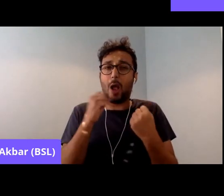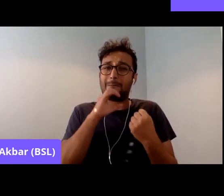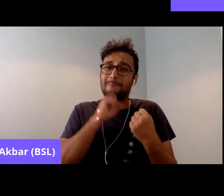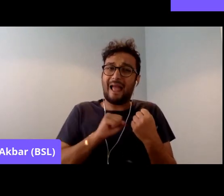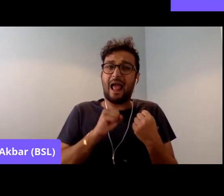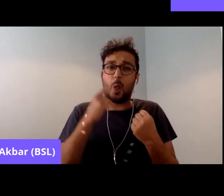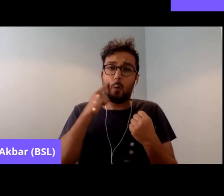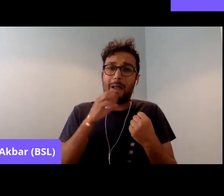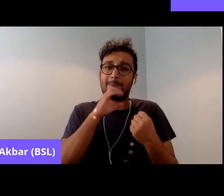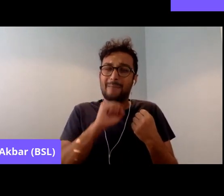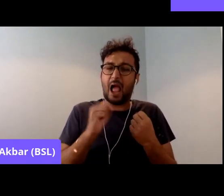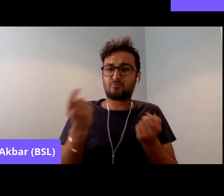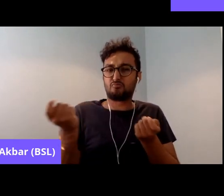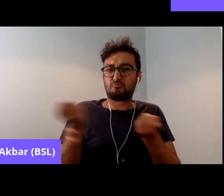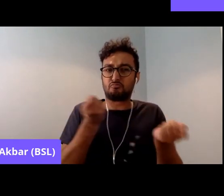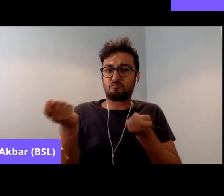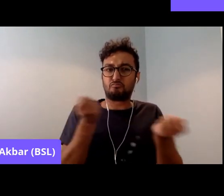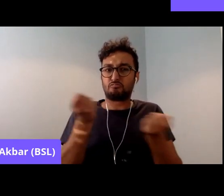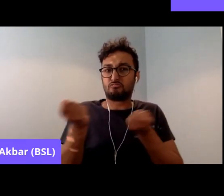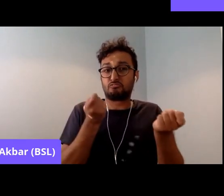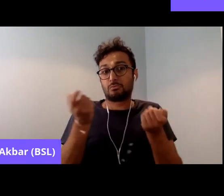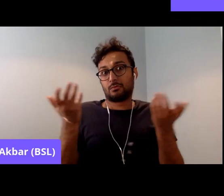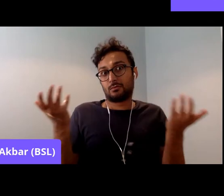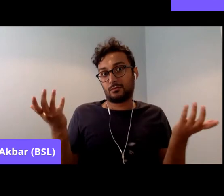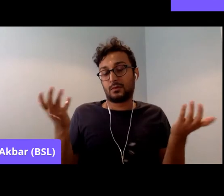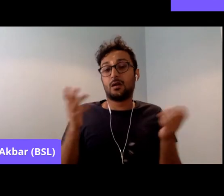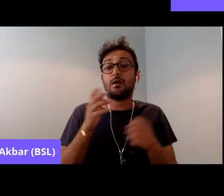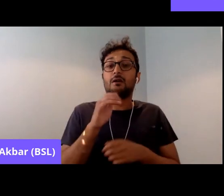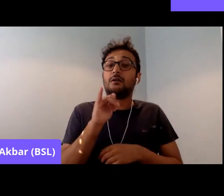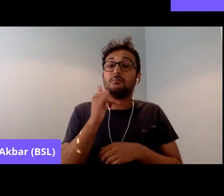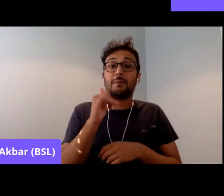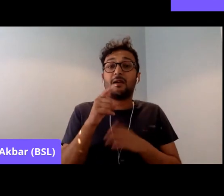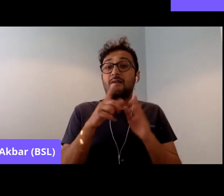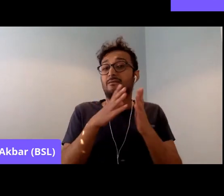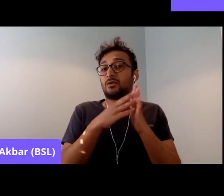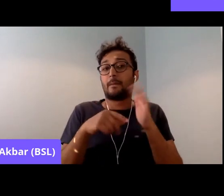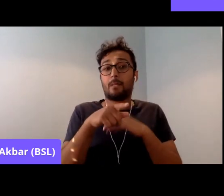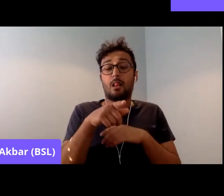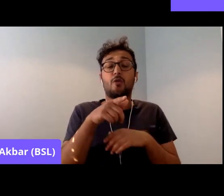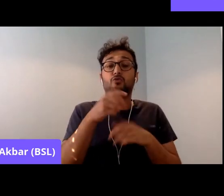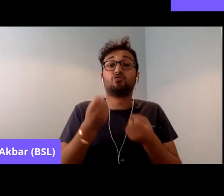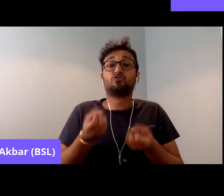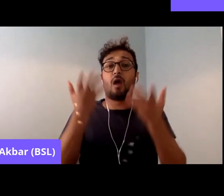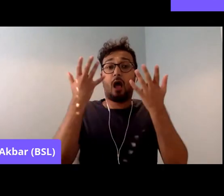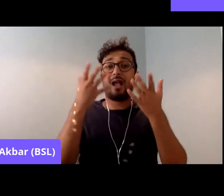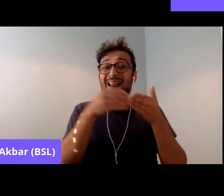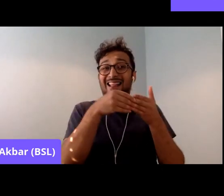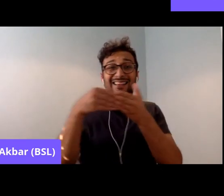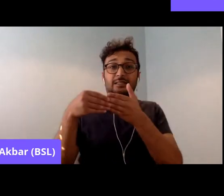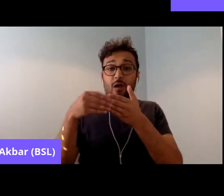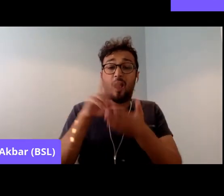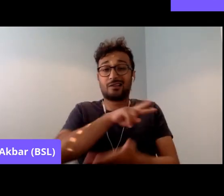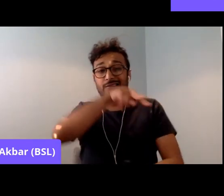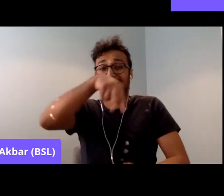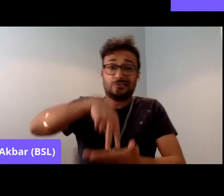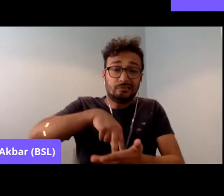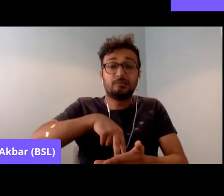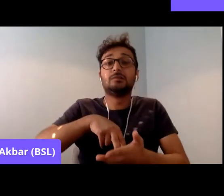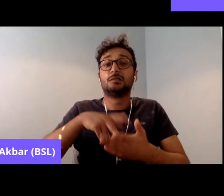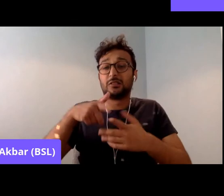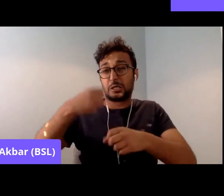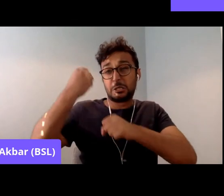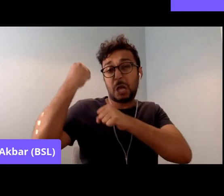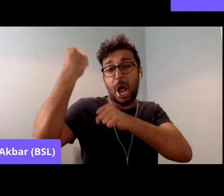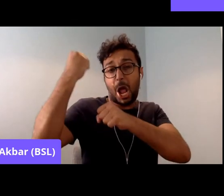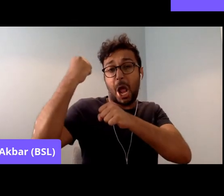imagery, too, of Jaya Ben Desai, the strike leader, standing, standing on the picket line and a